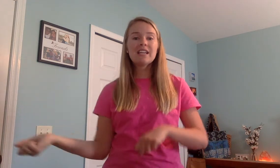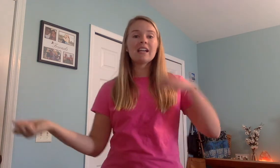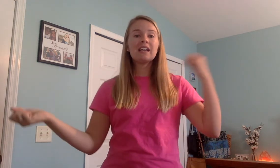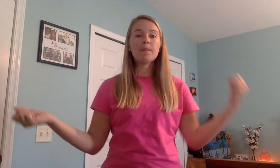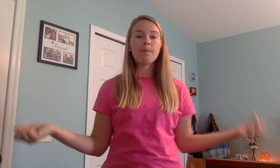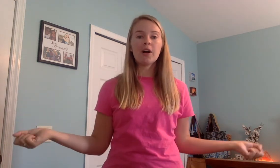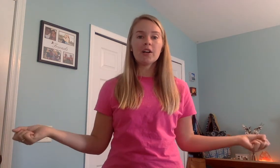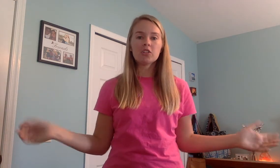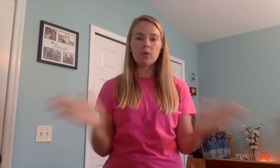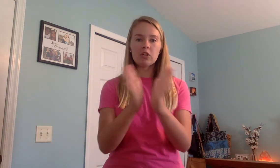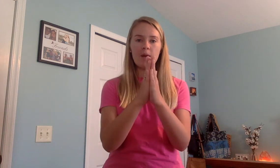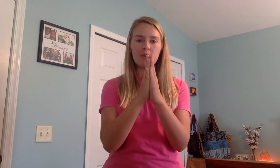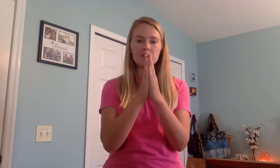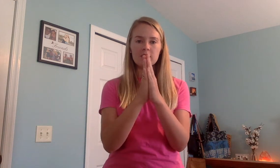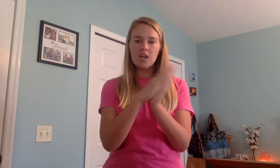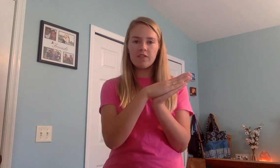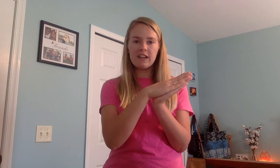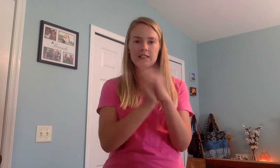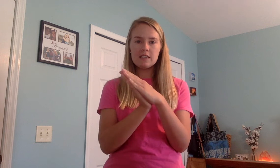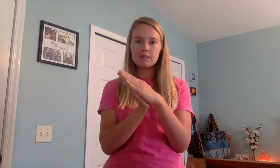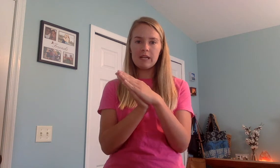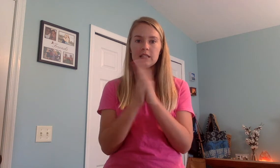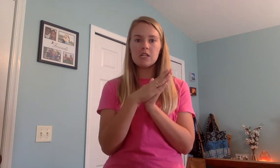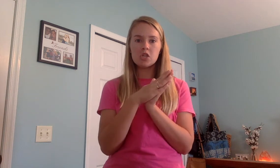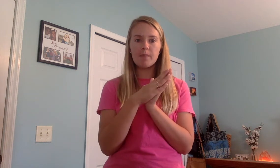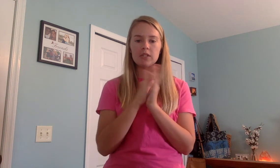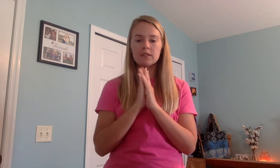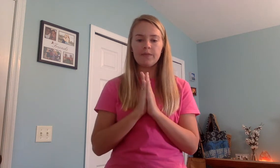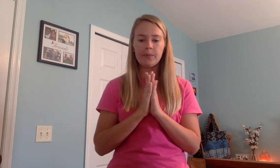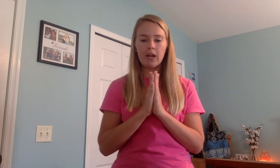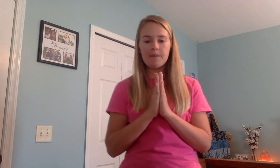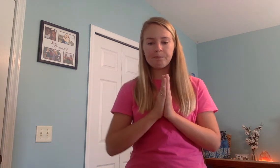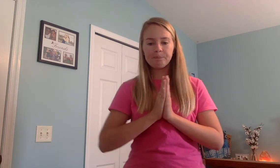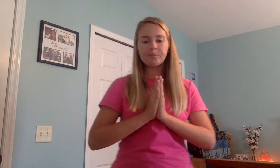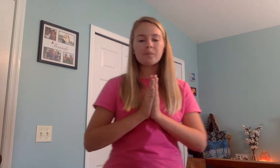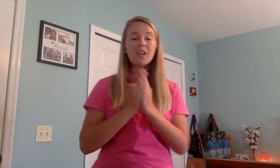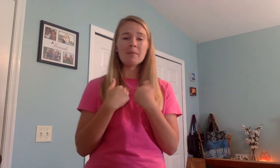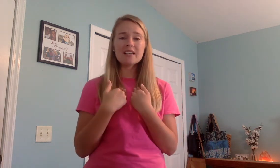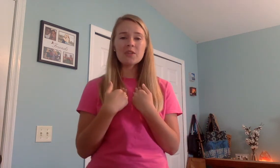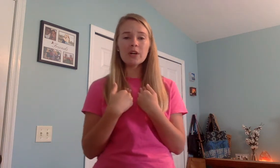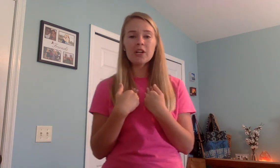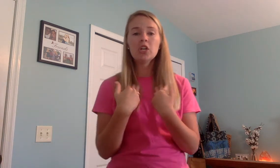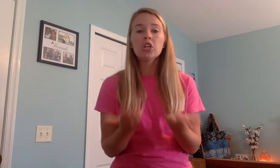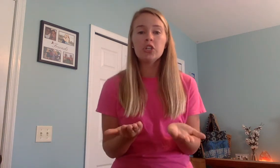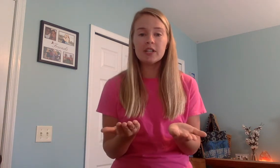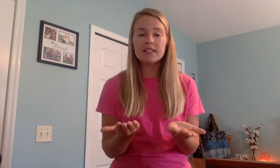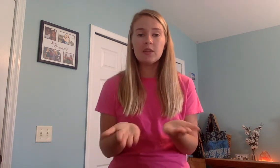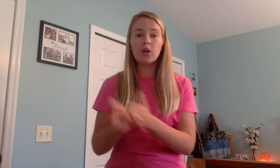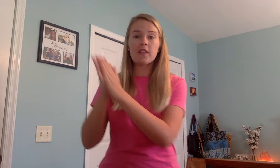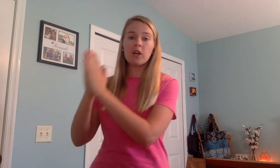Take it apart. Show me your choppers. Your fancy schmancy choppers. Ready? I'm going to say the word. You're going to say the word. And then we're going